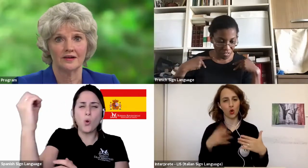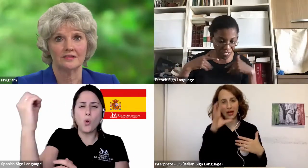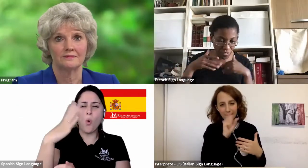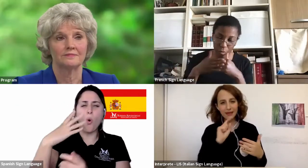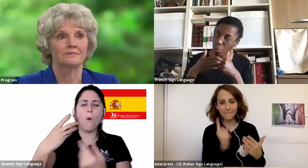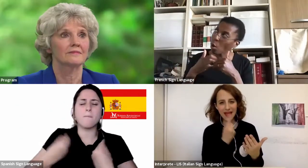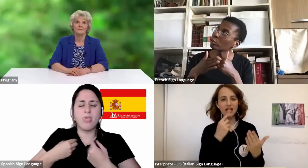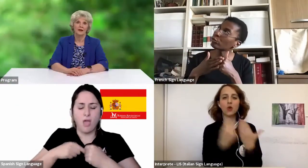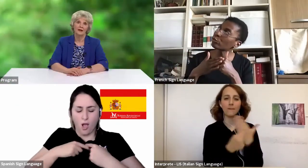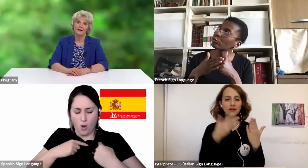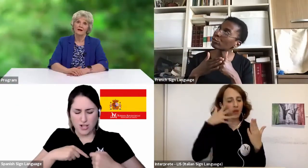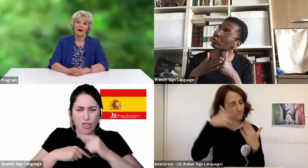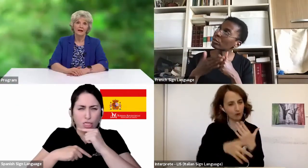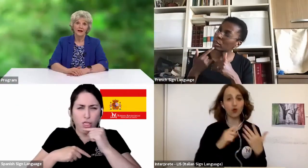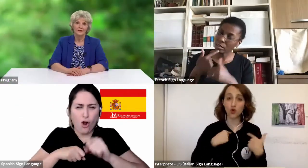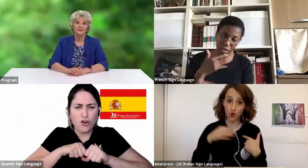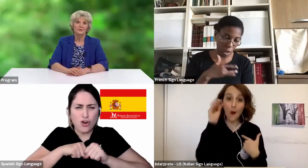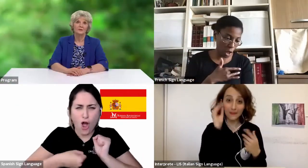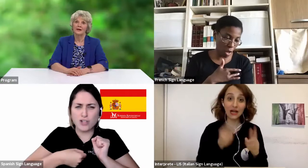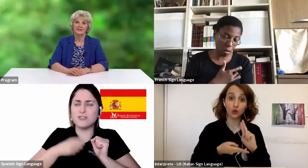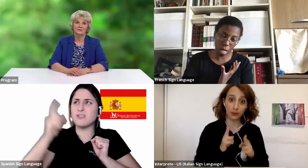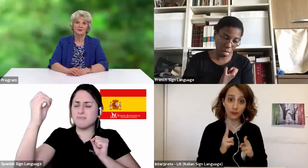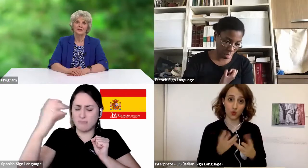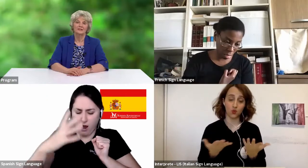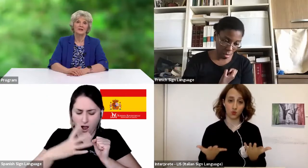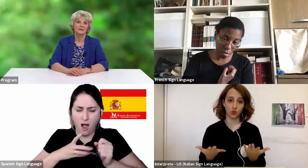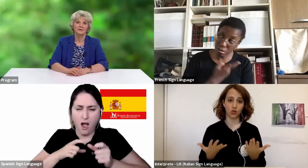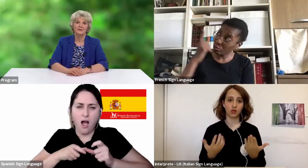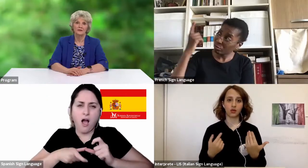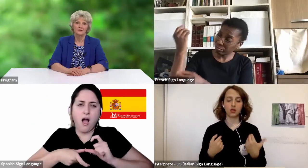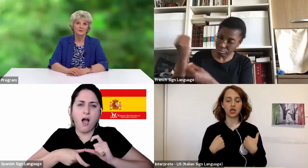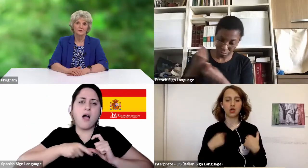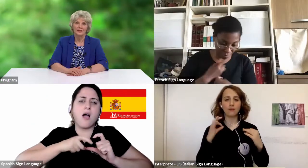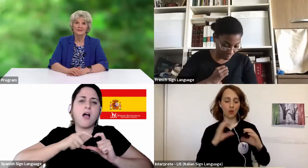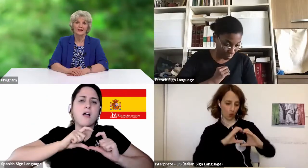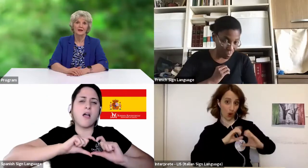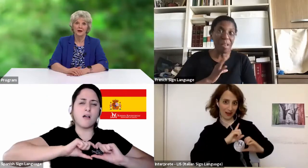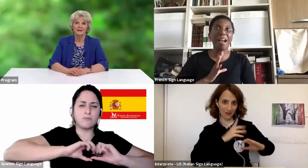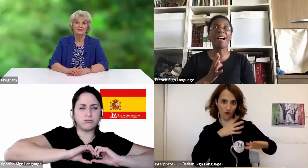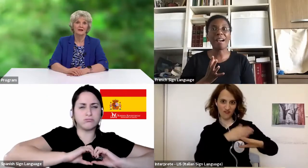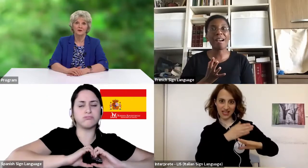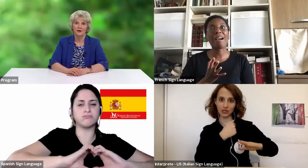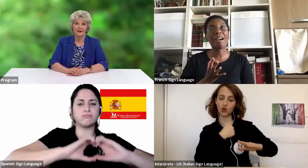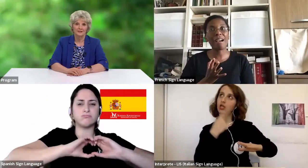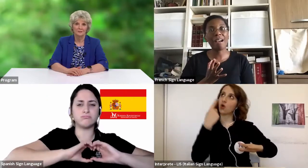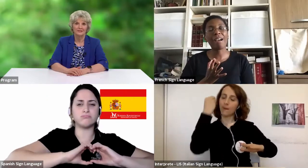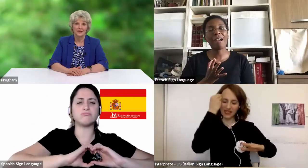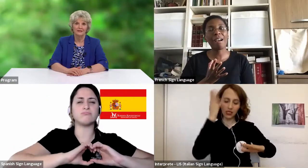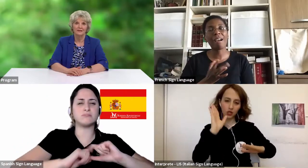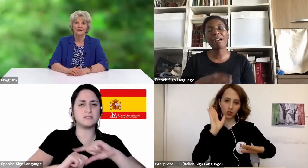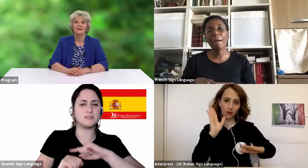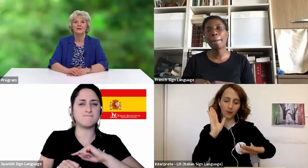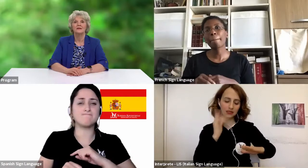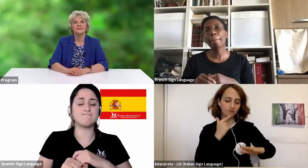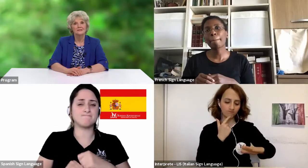heart. I likened what I experienced those weeks and months after my husband's